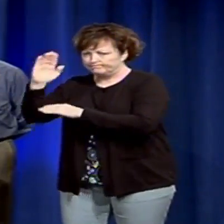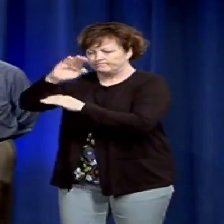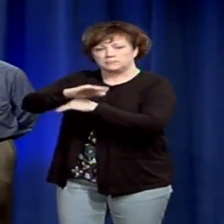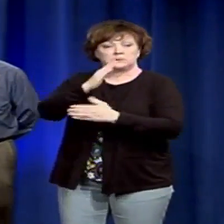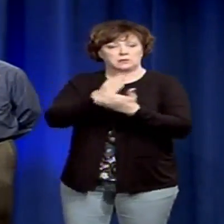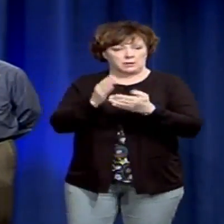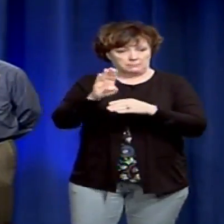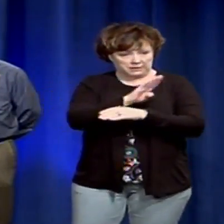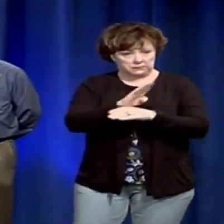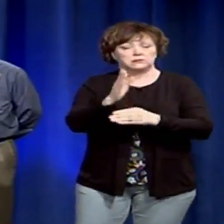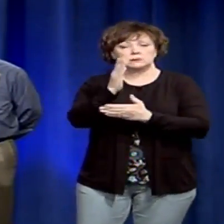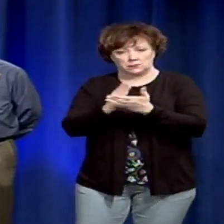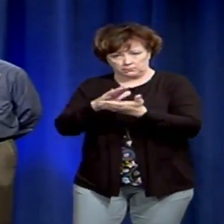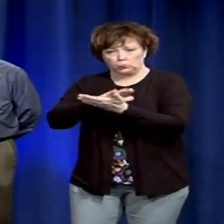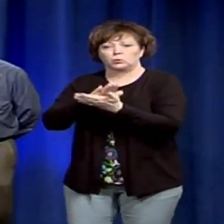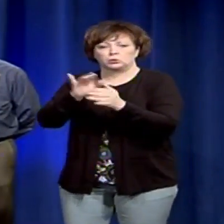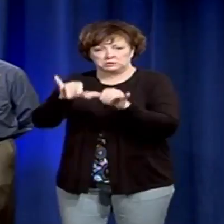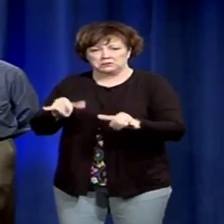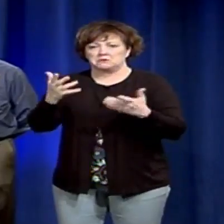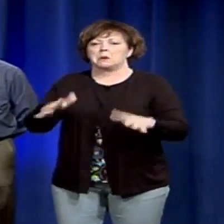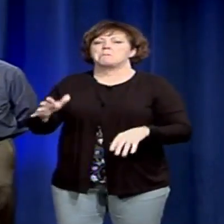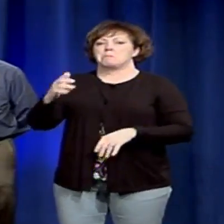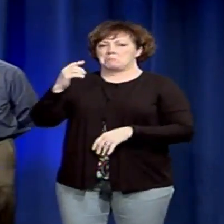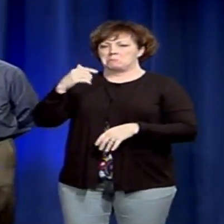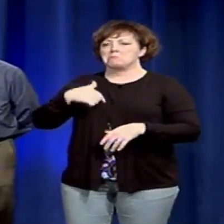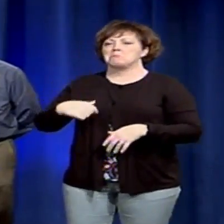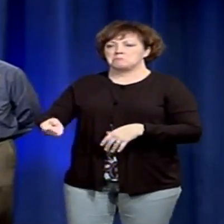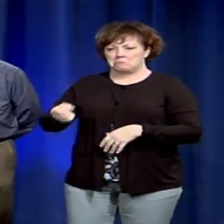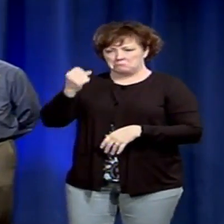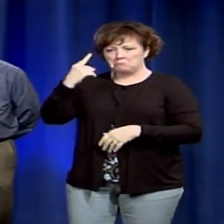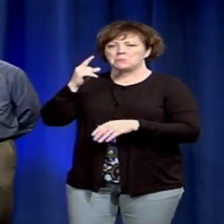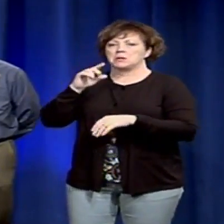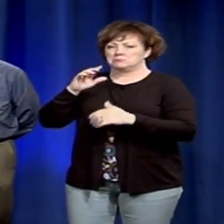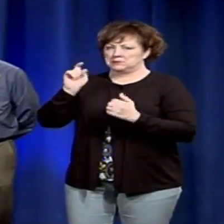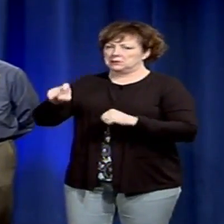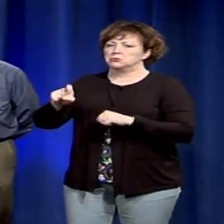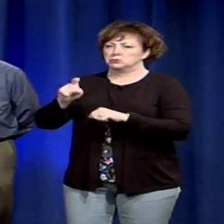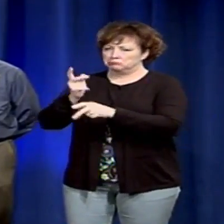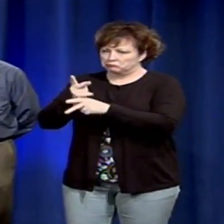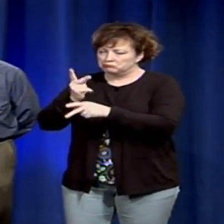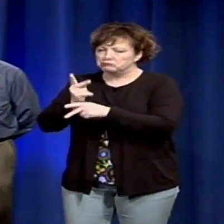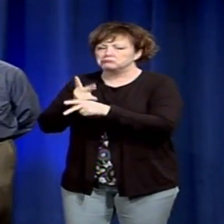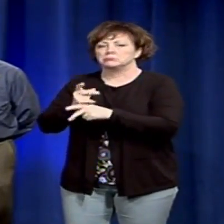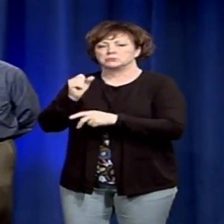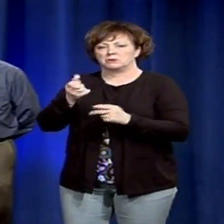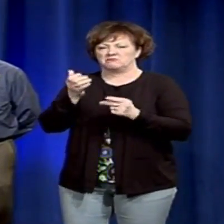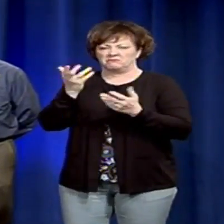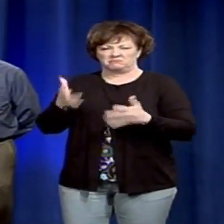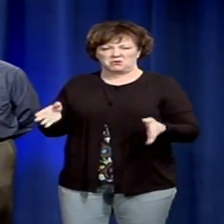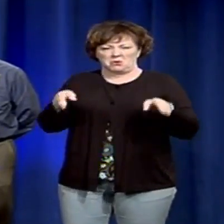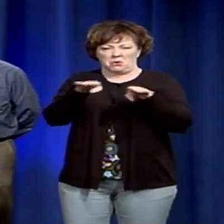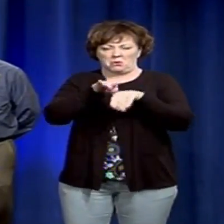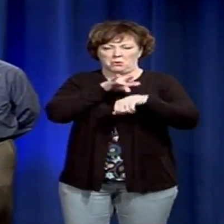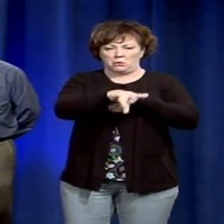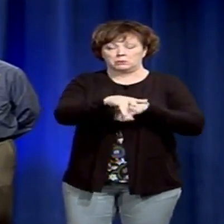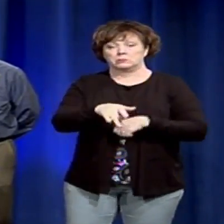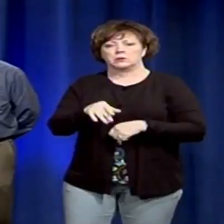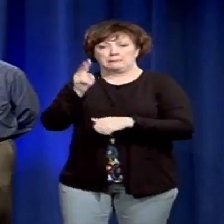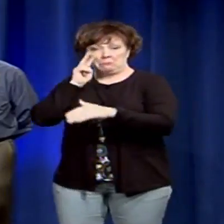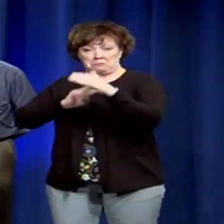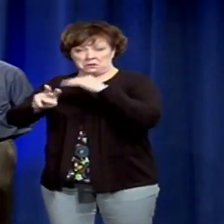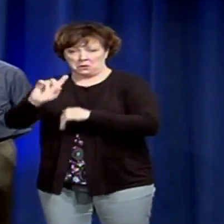heeded these warnings, and they've closed early. The exact locations of where these storms will form are unpredictable,